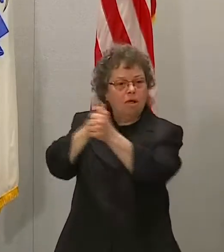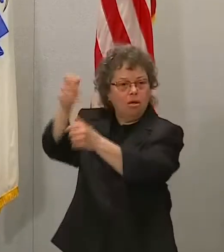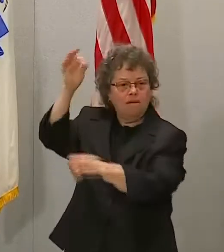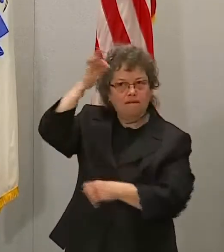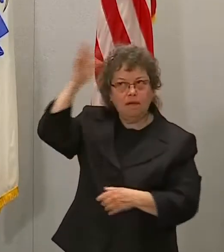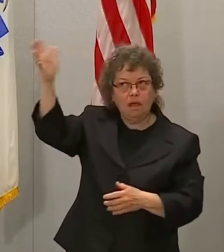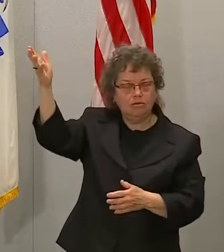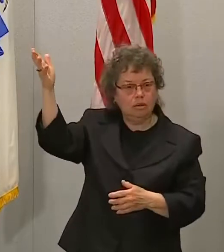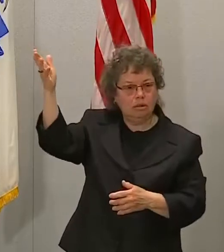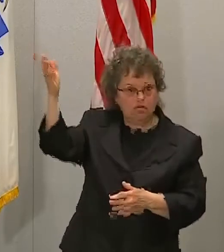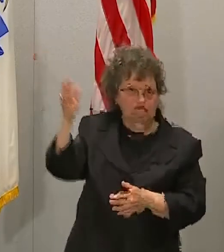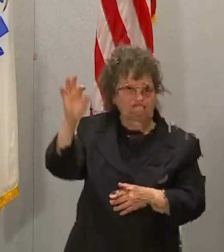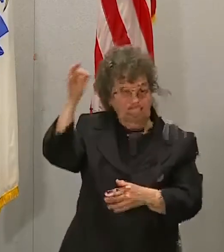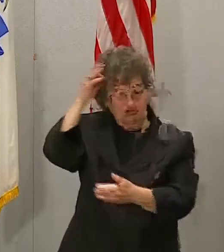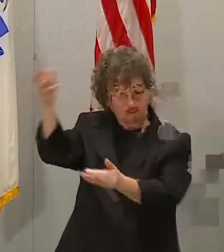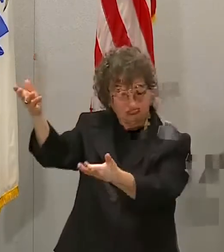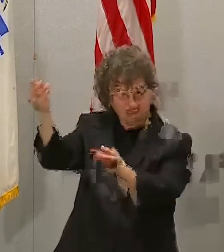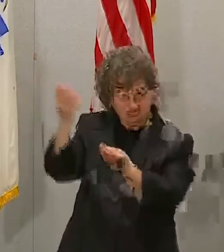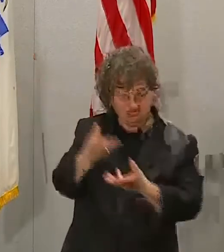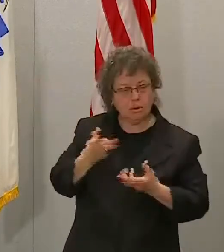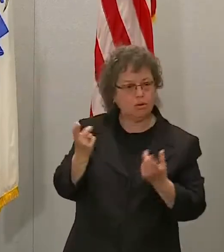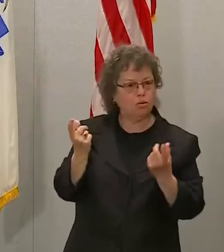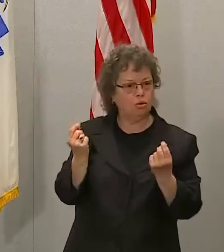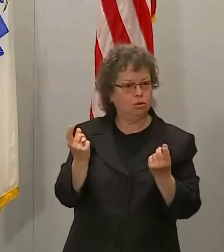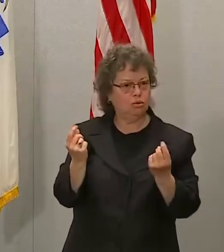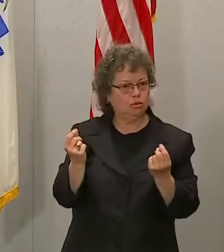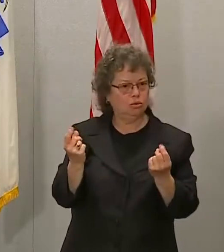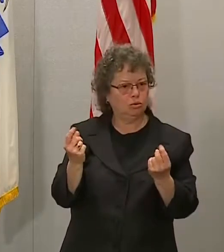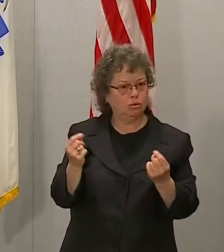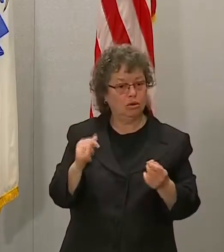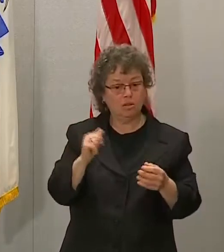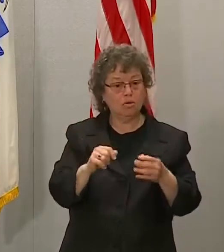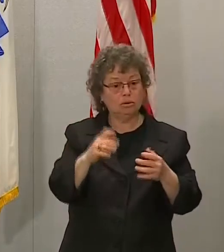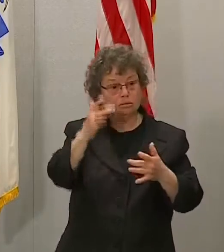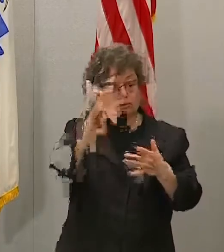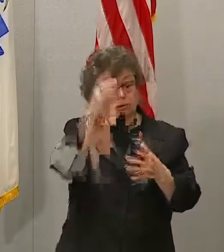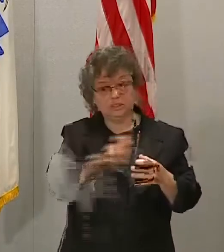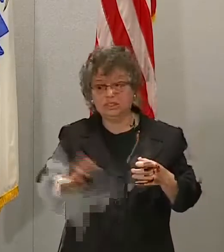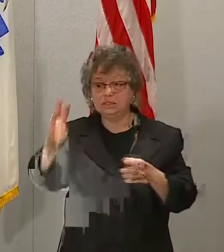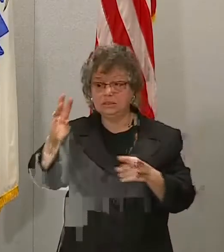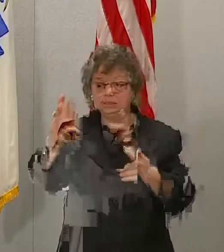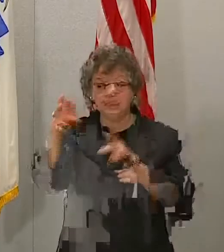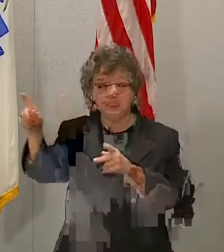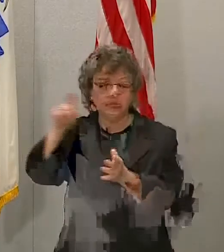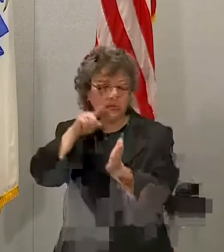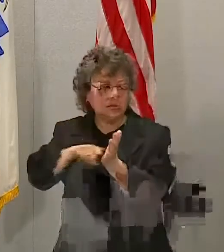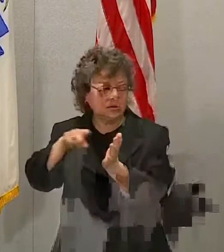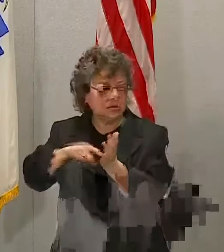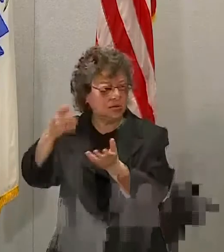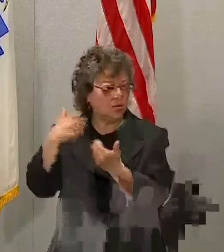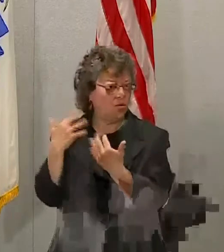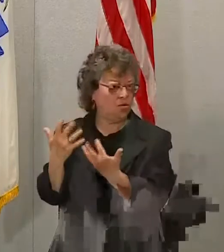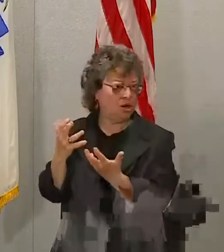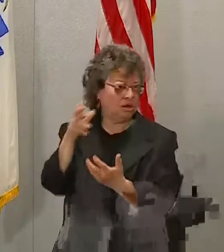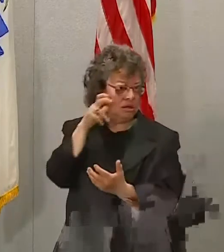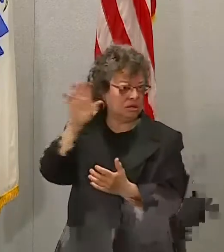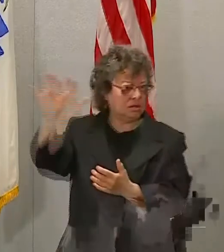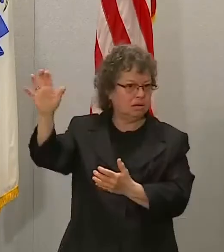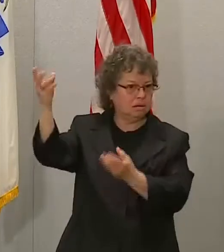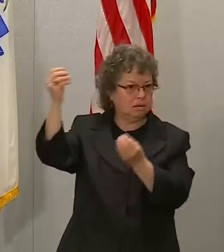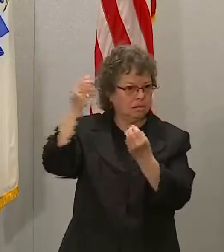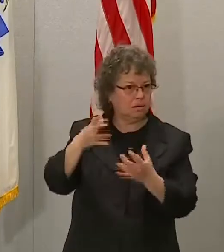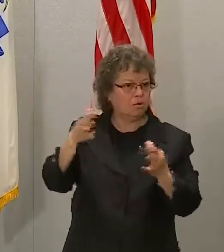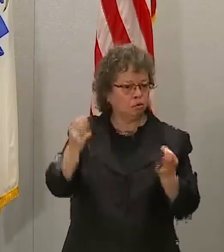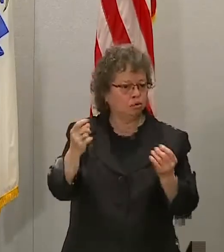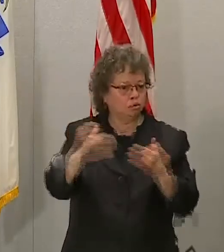respect to those six cases and any decisions they believe we or others should be making going forward. Do the best we can